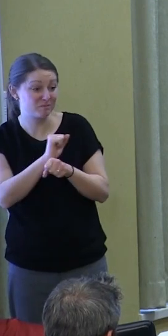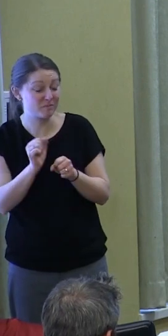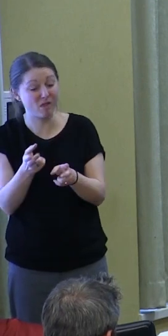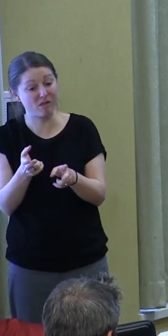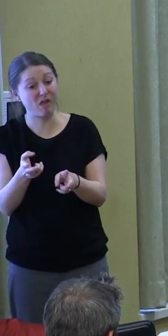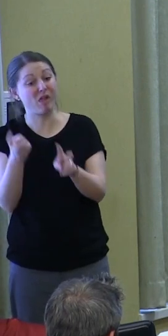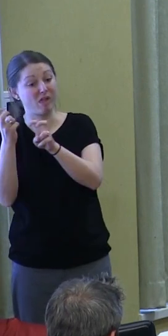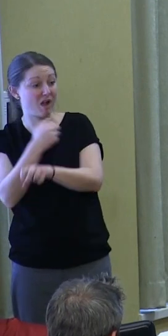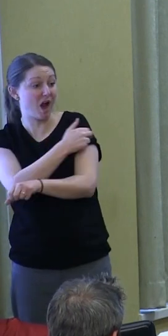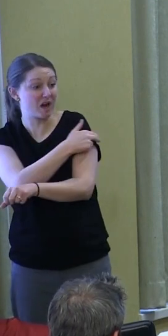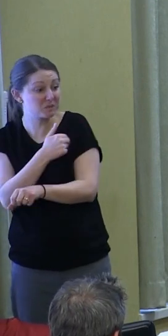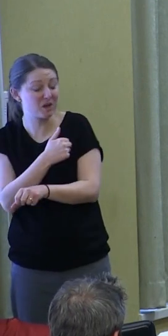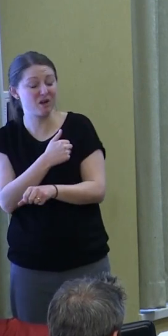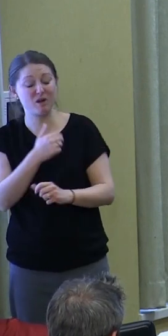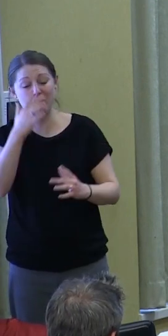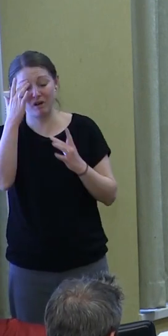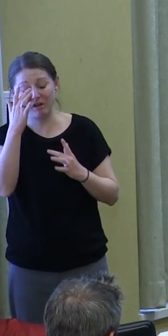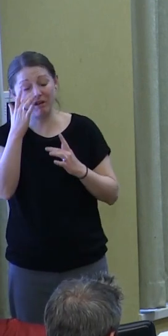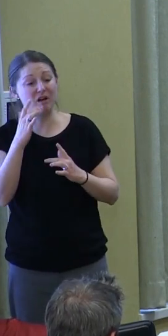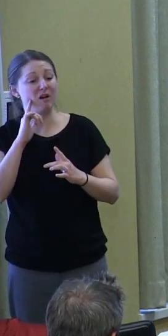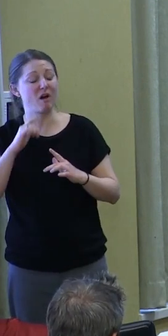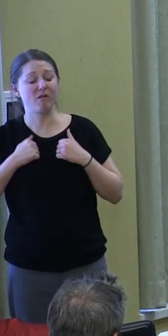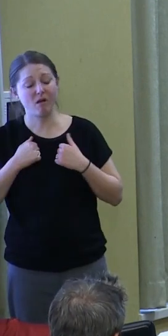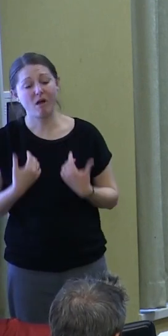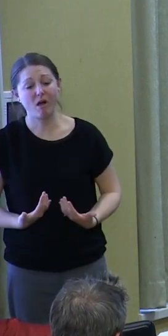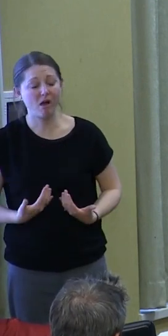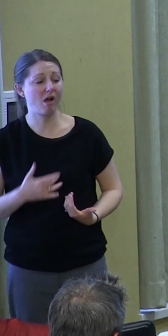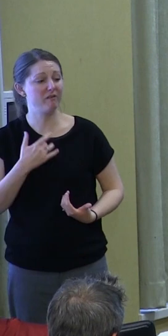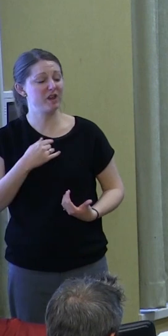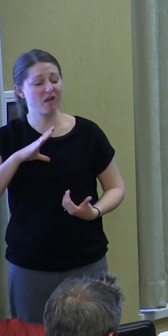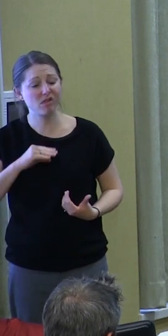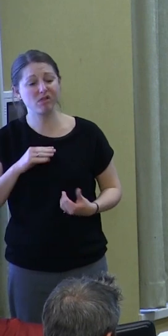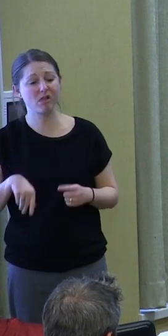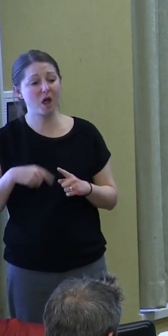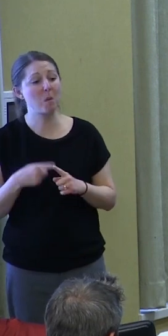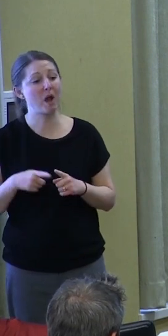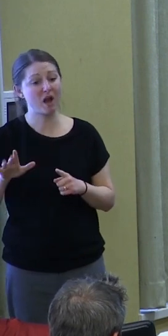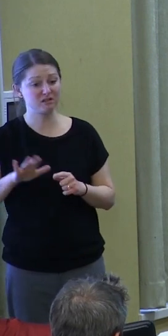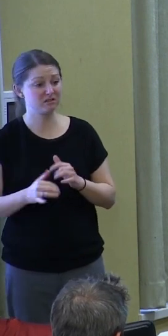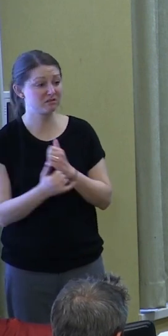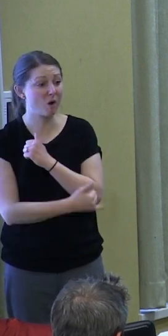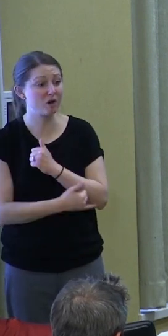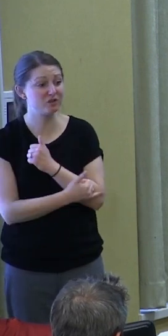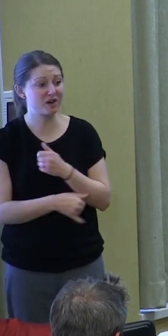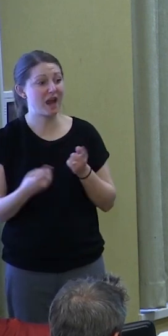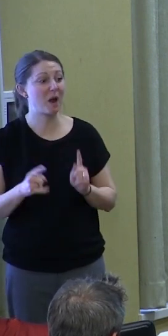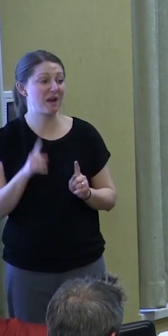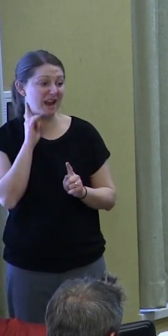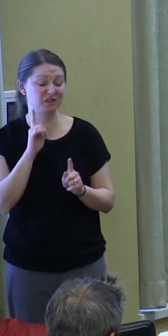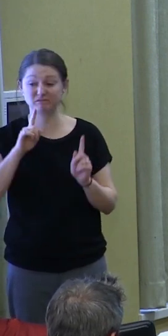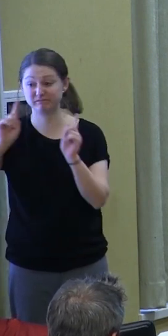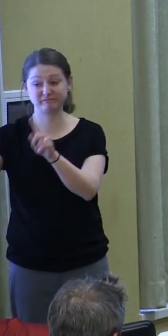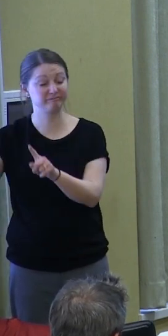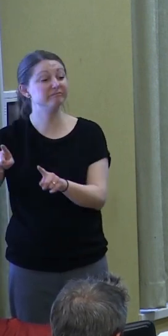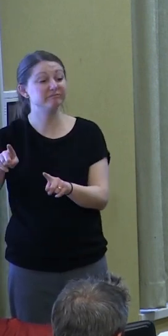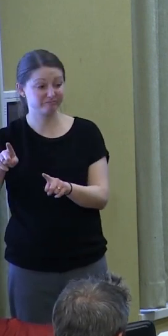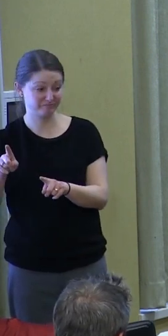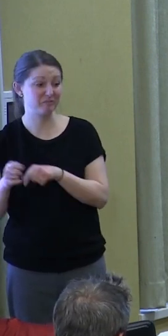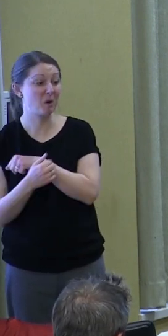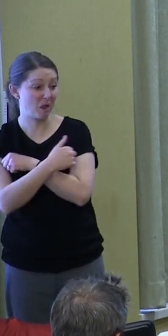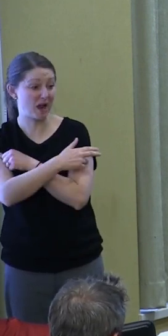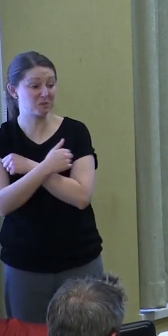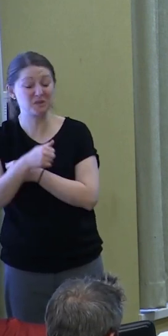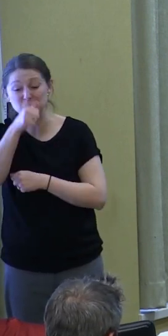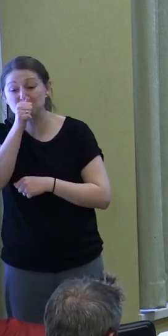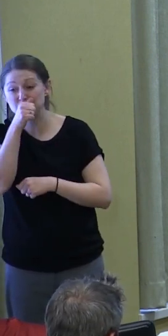so sick and so exhausted and feeling so down about the current state of affairs, he was checked into the hospital struggling, suffering.